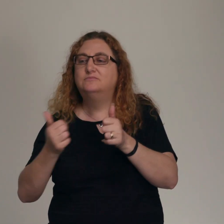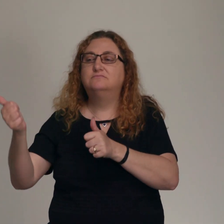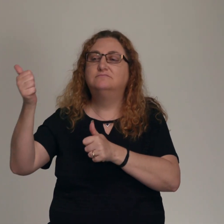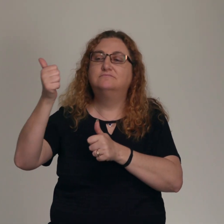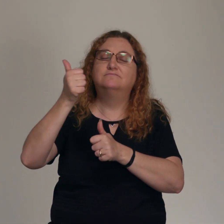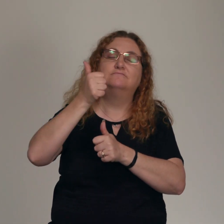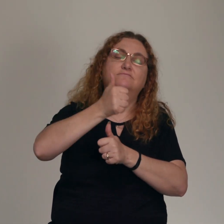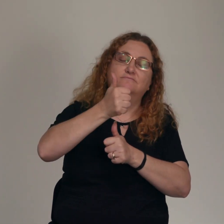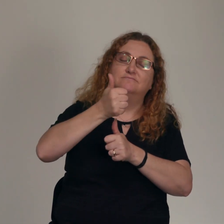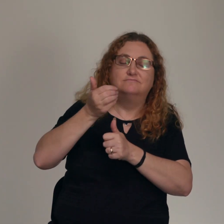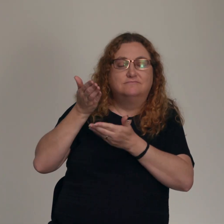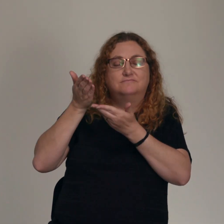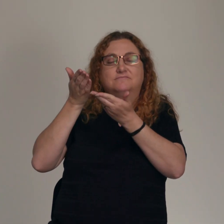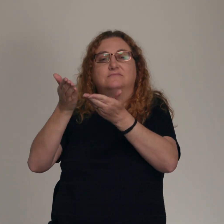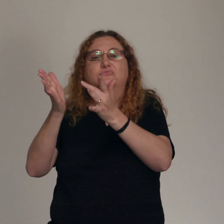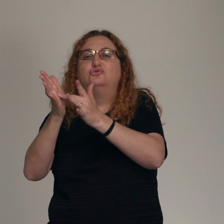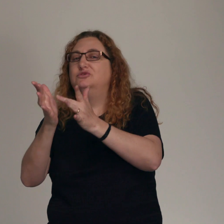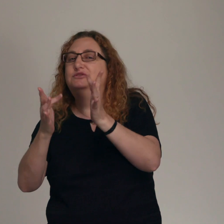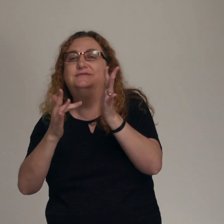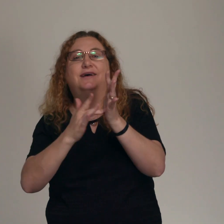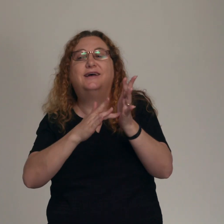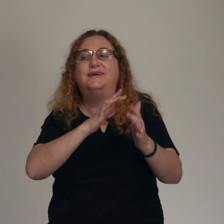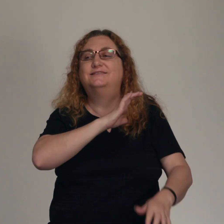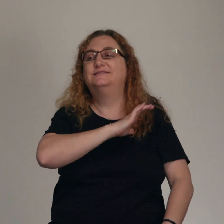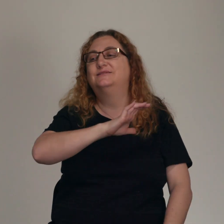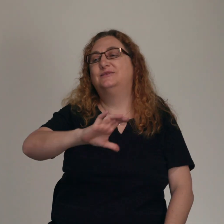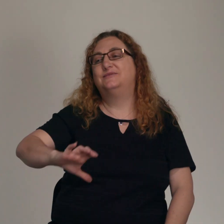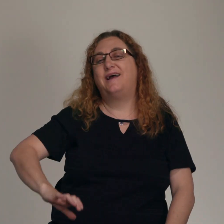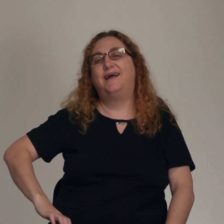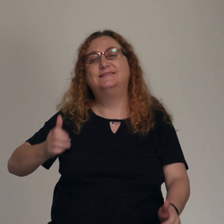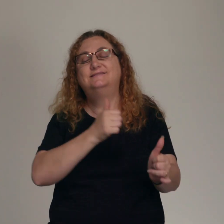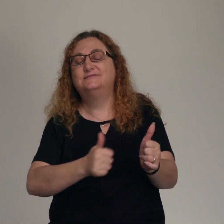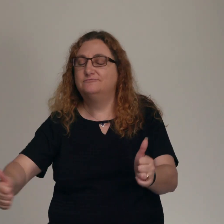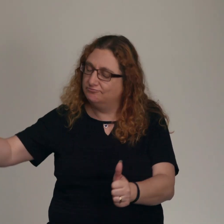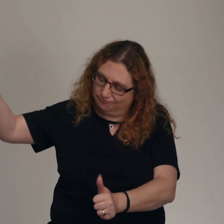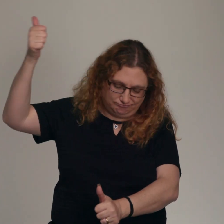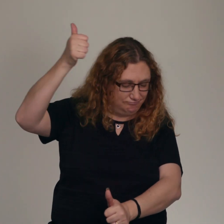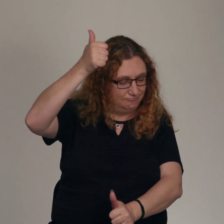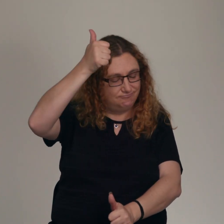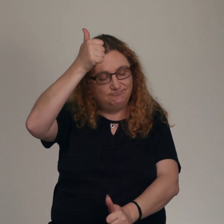always be Jesus Christ I will